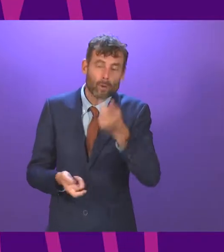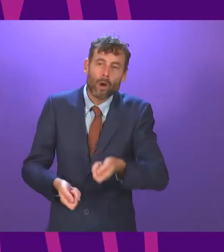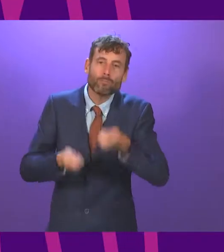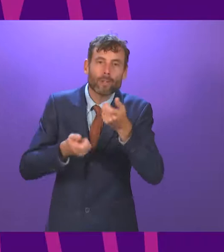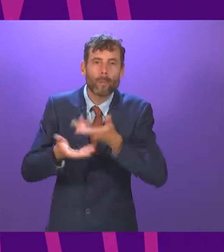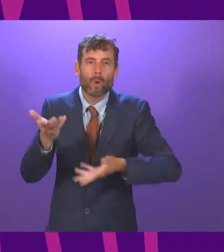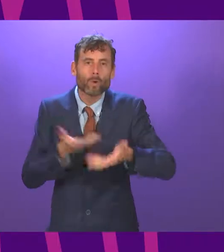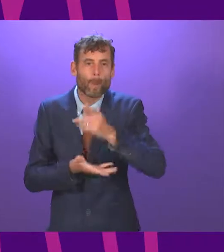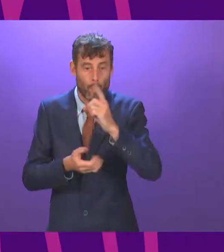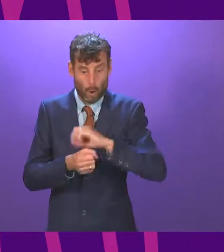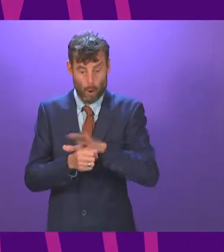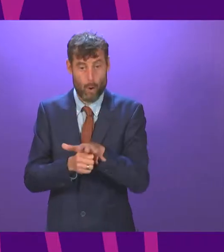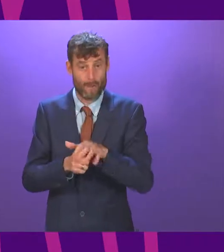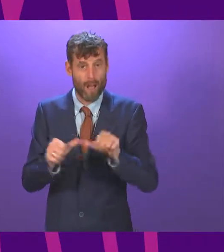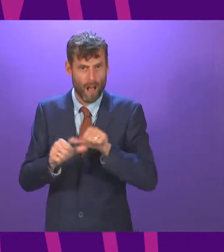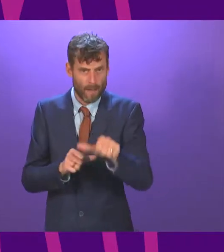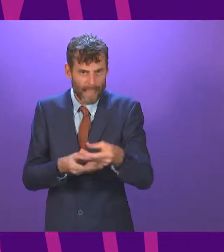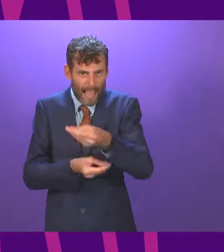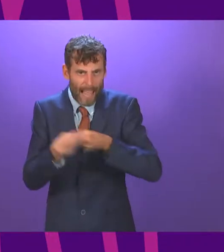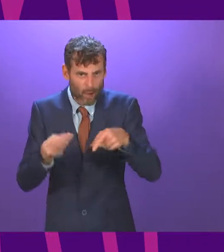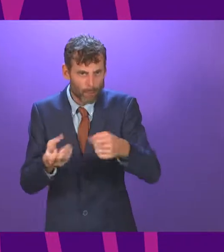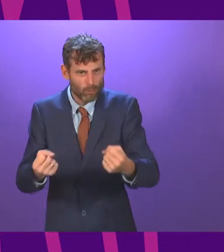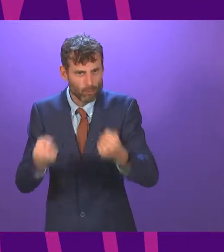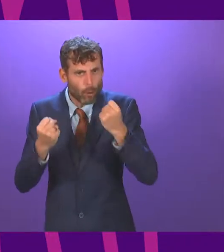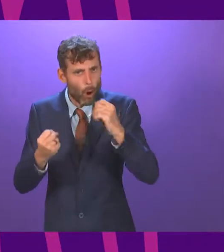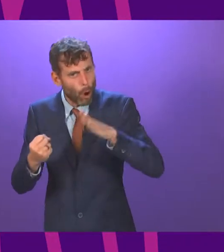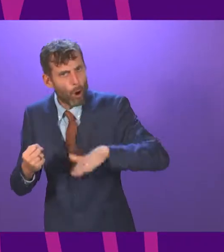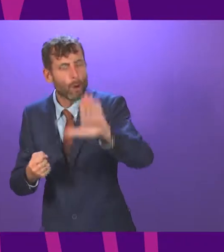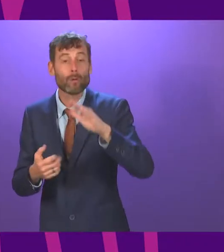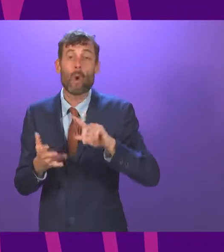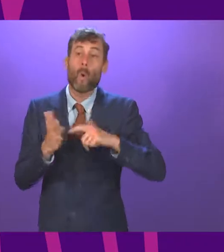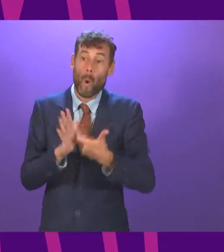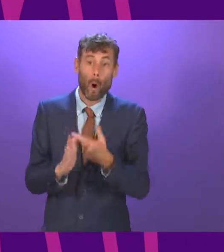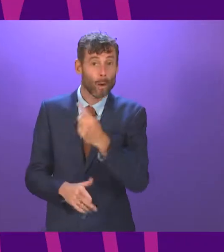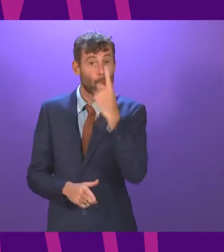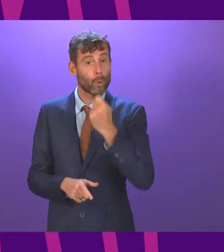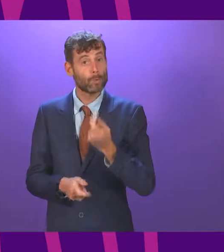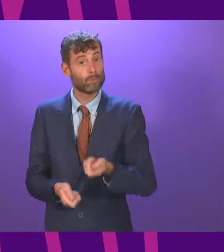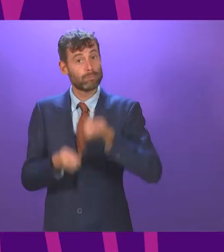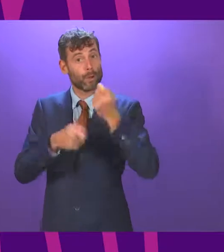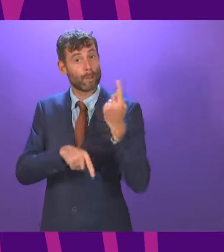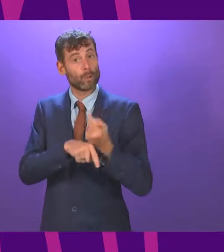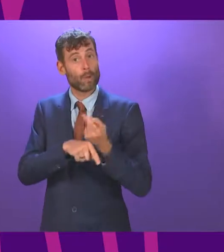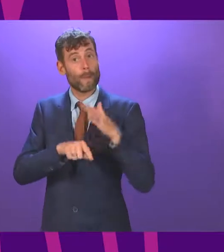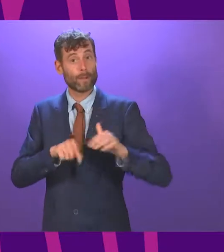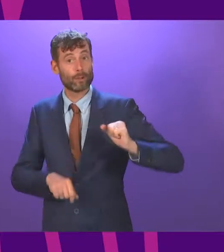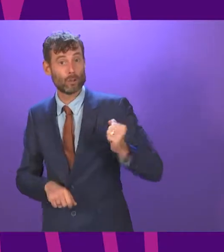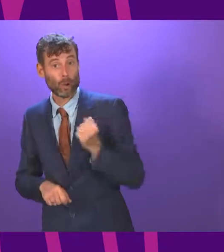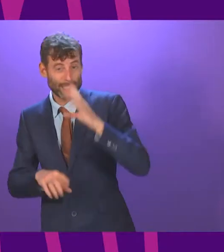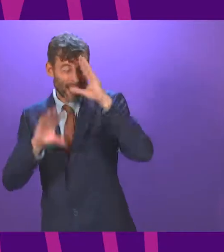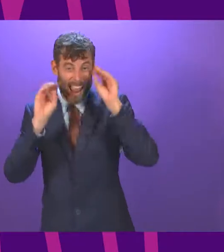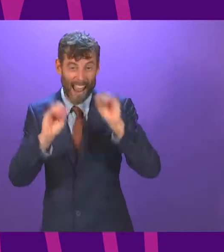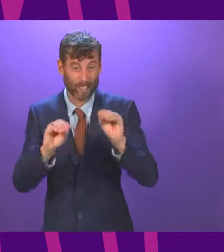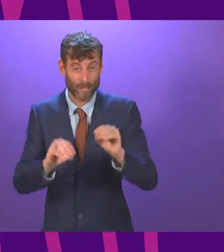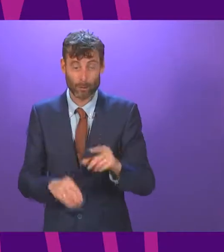from Covid-19. They could have chosen to discuss the future of Scottish education. They could have chosen to pretty